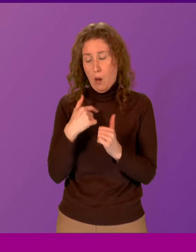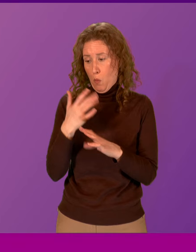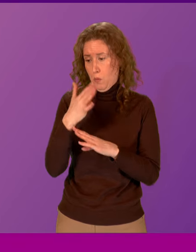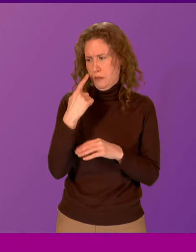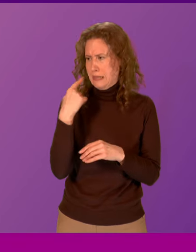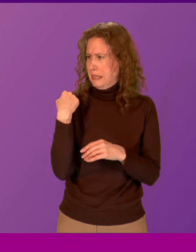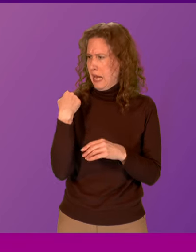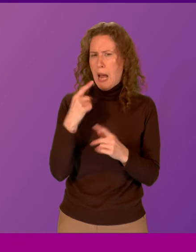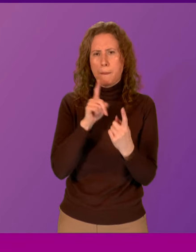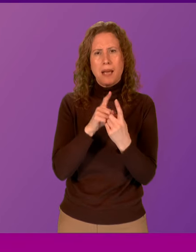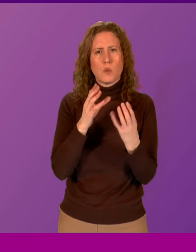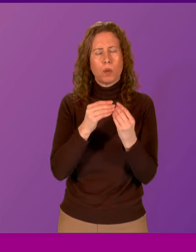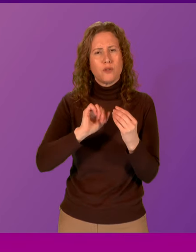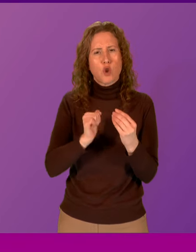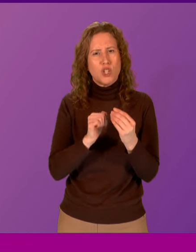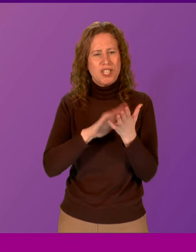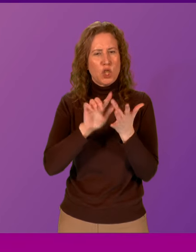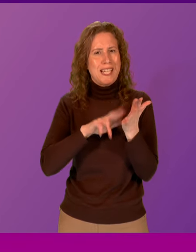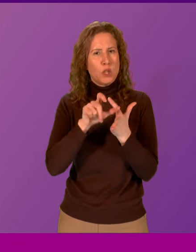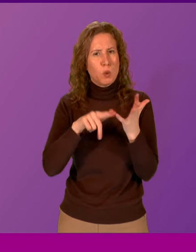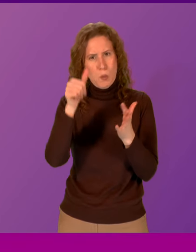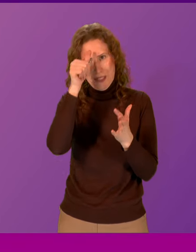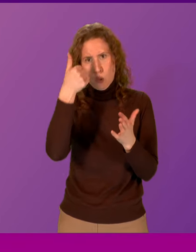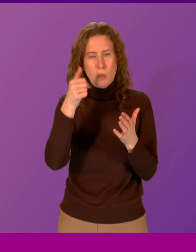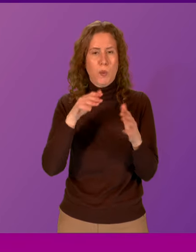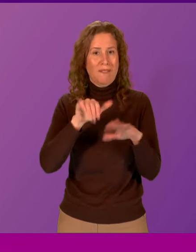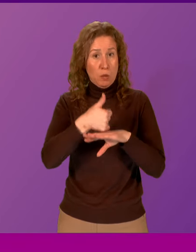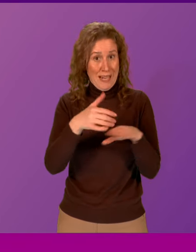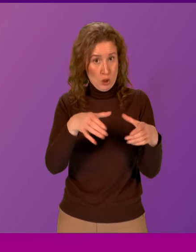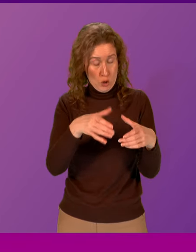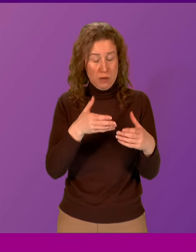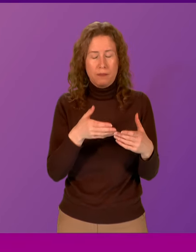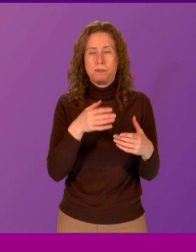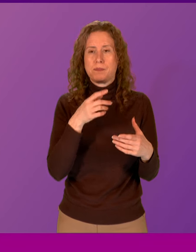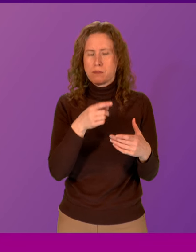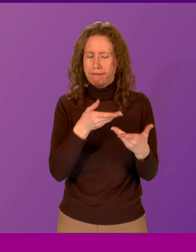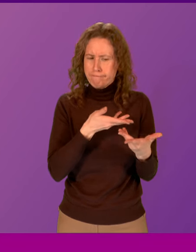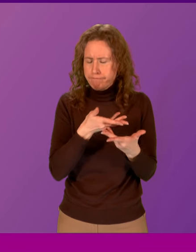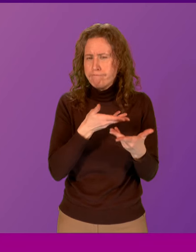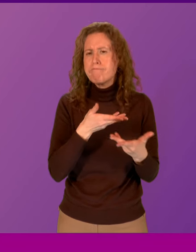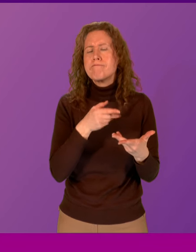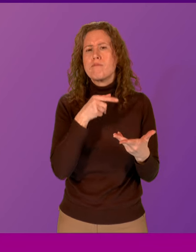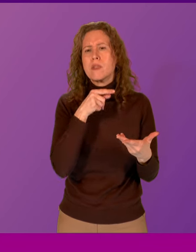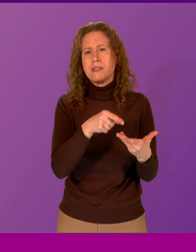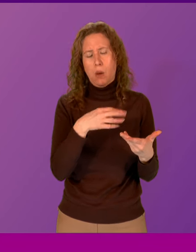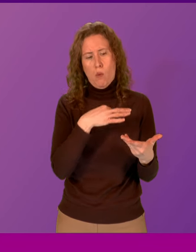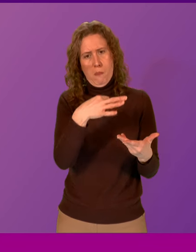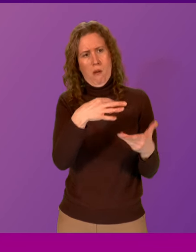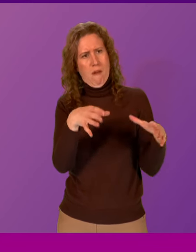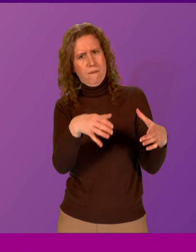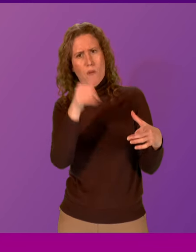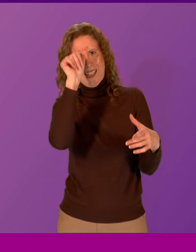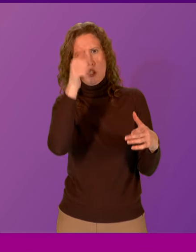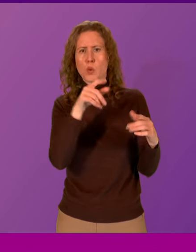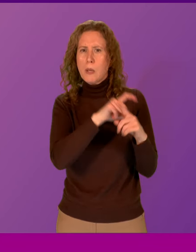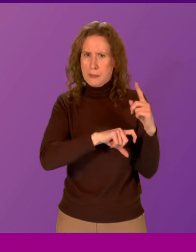in fact, I met with the Scottish Hindu Foundation, a recently established organisation, speaking on behalf of the Hindu community,